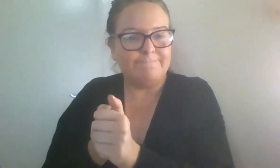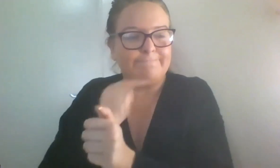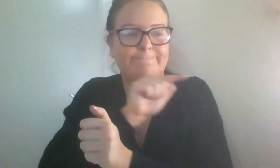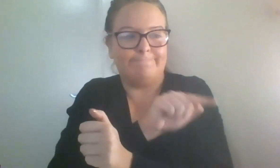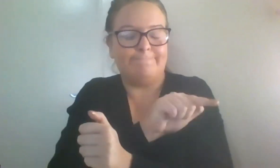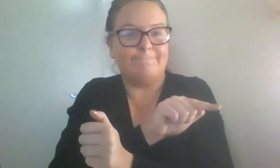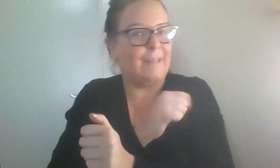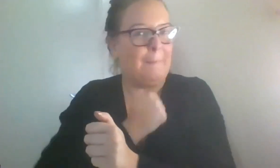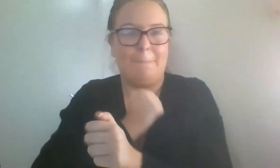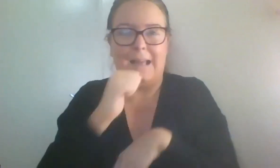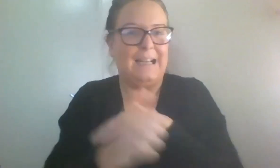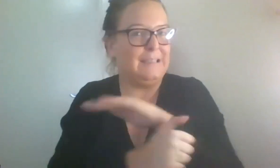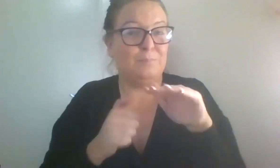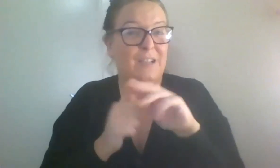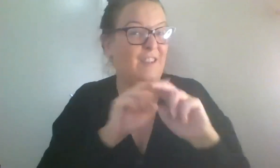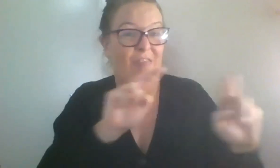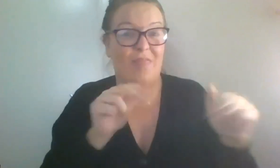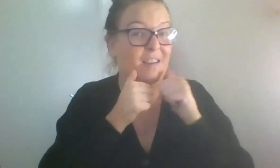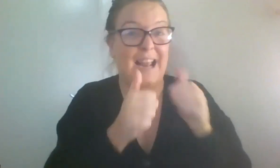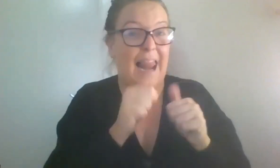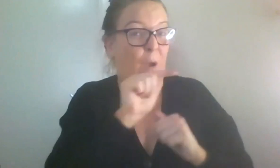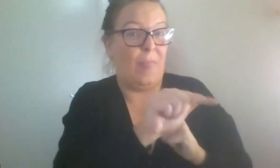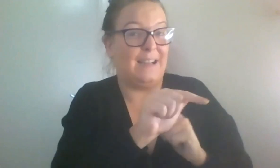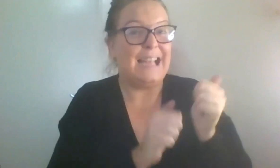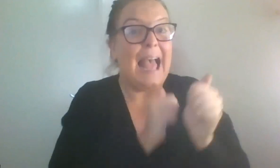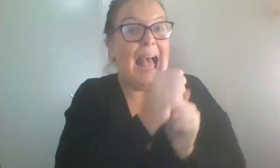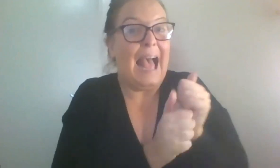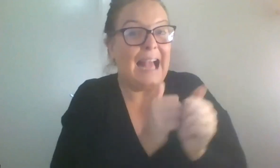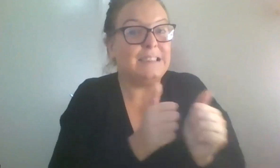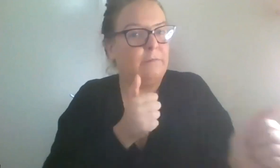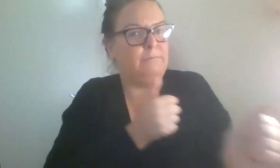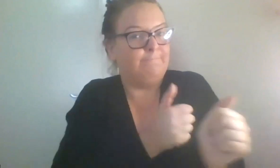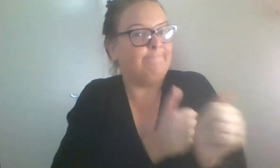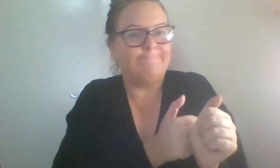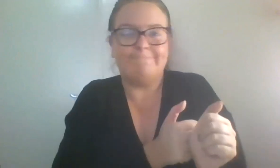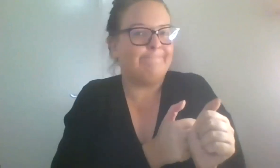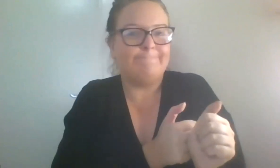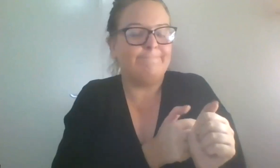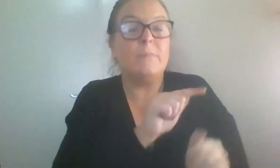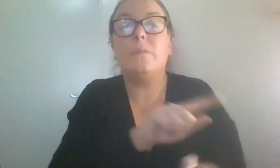experience does not allow. And for me, the question underpinning